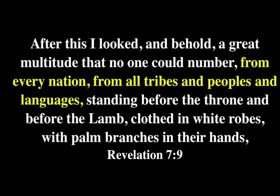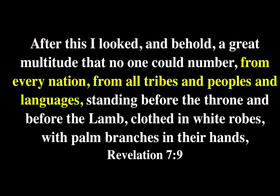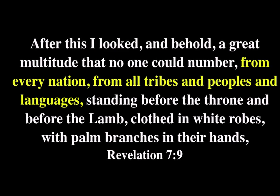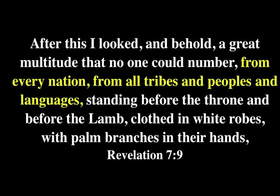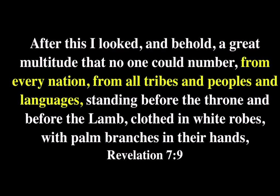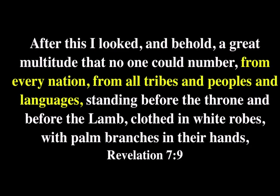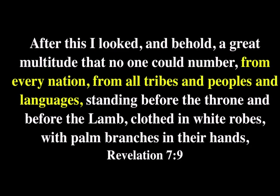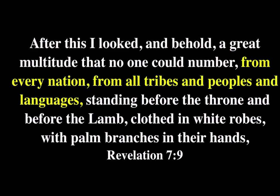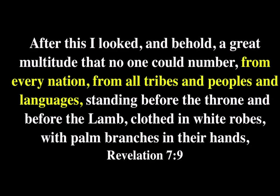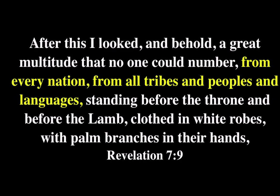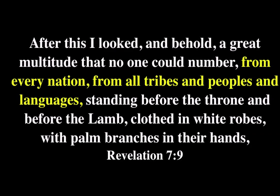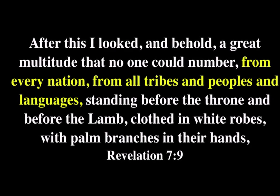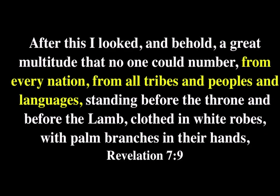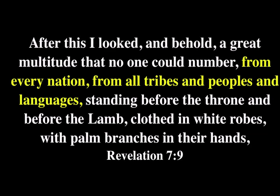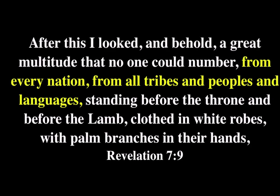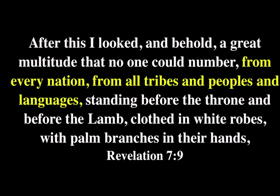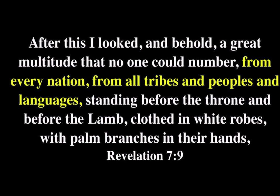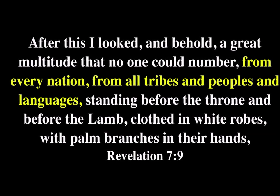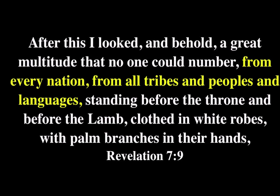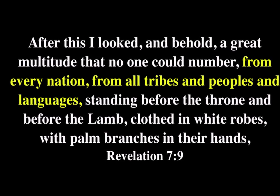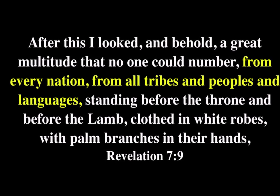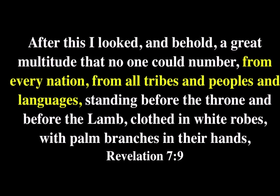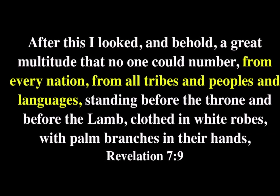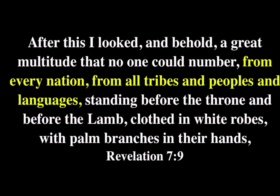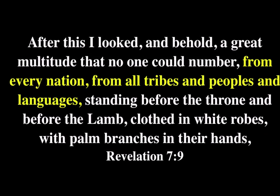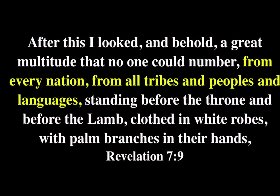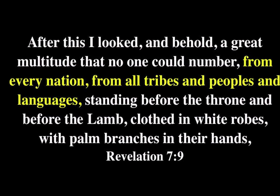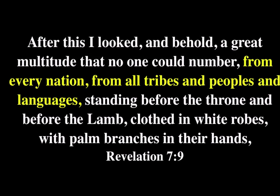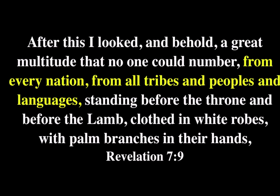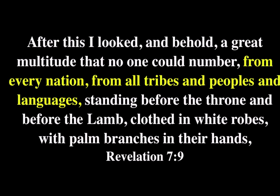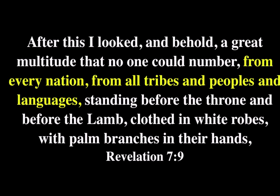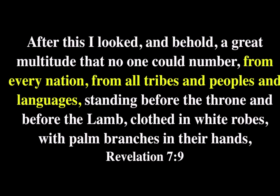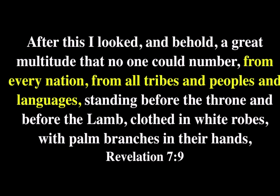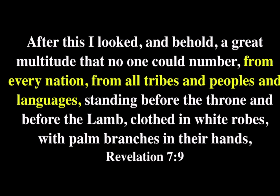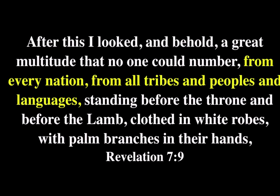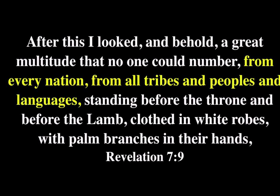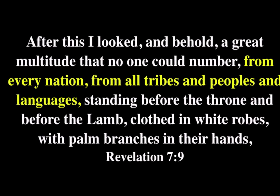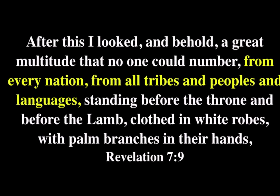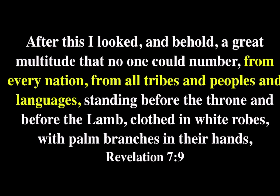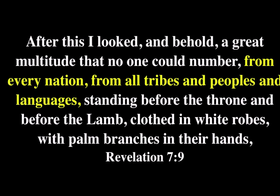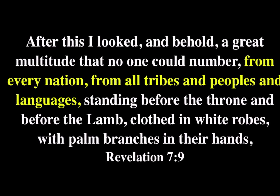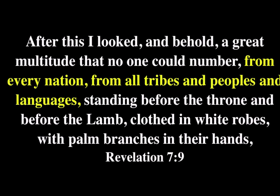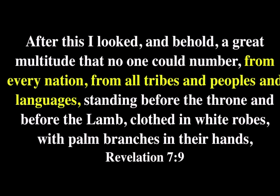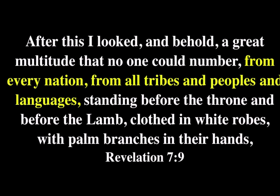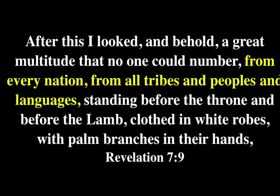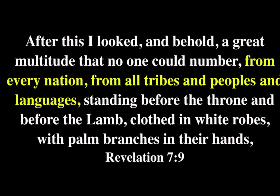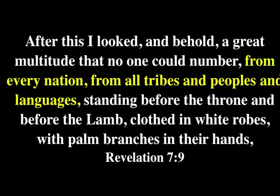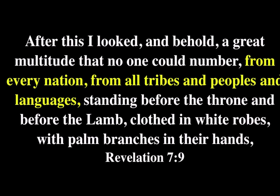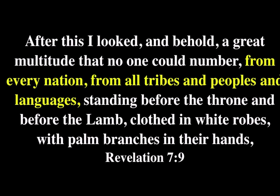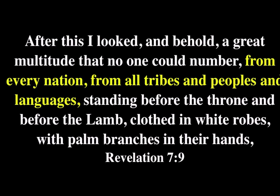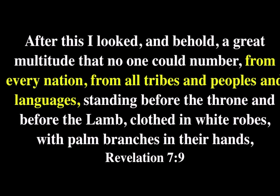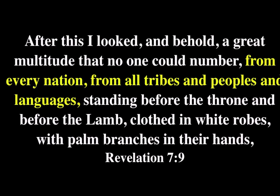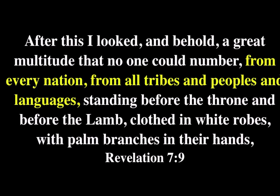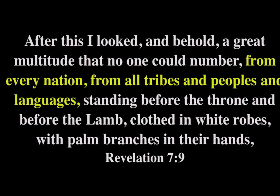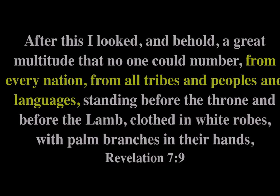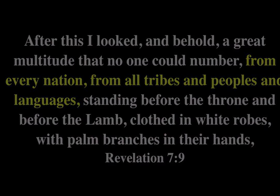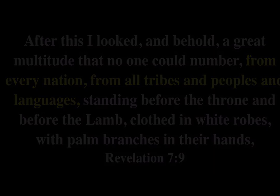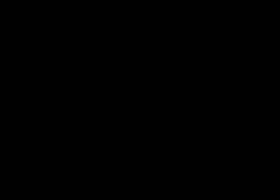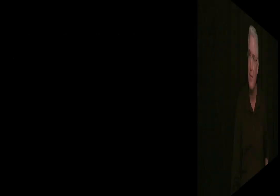nation, from all tribes and peoples and languages, standing before the throne and before the Lamb, clothed in white robes with palm branches